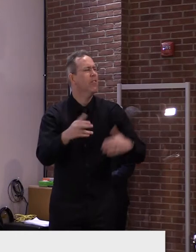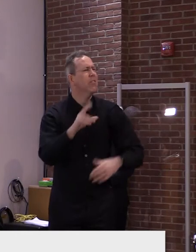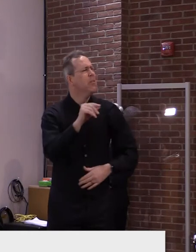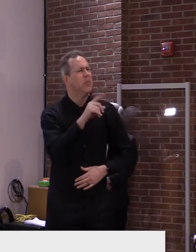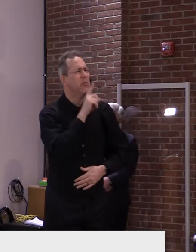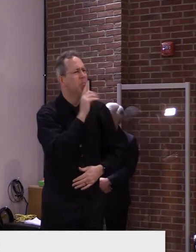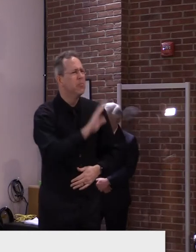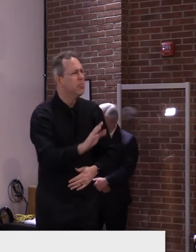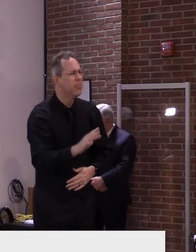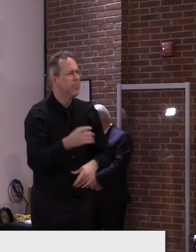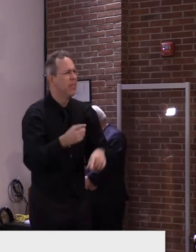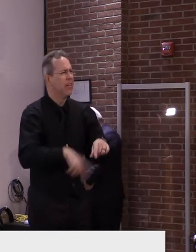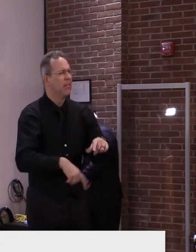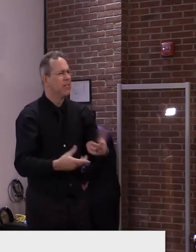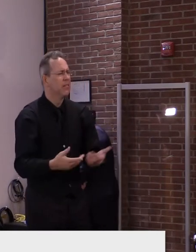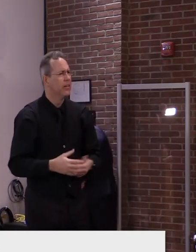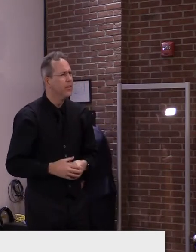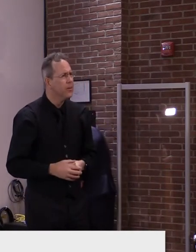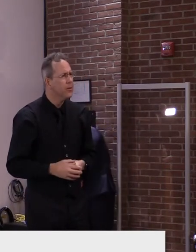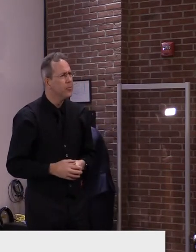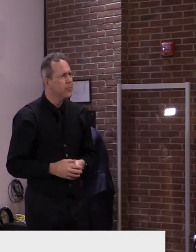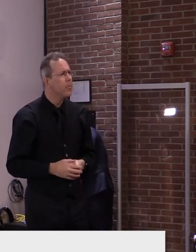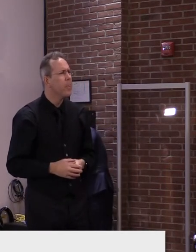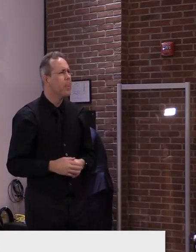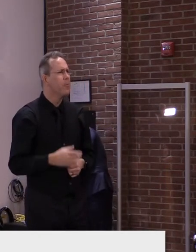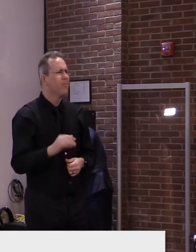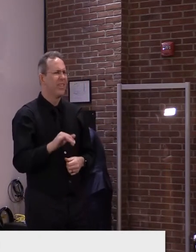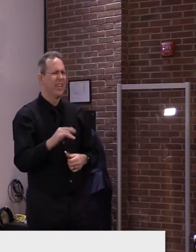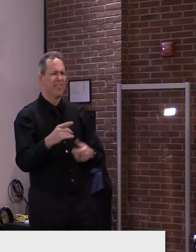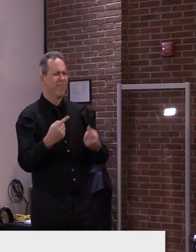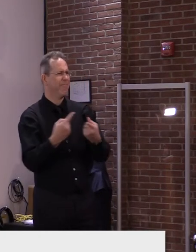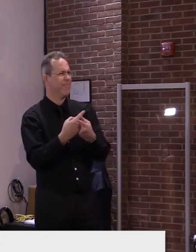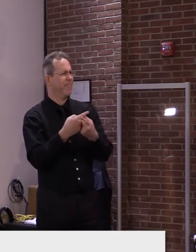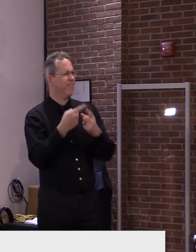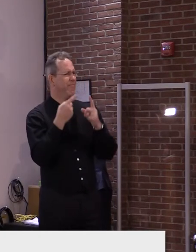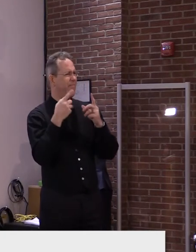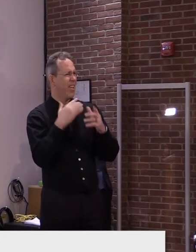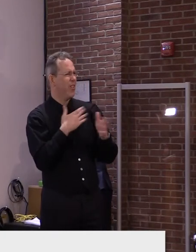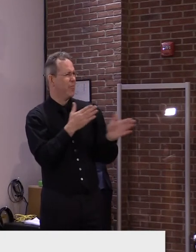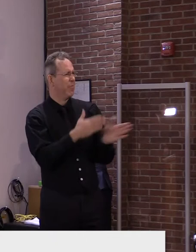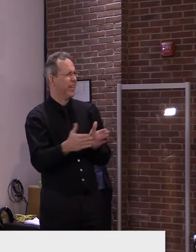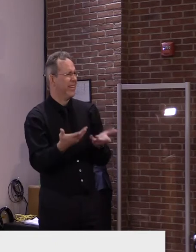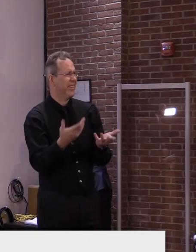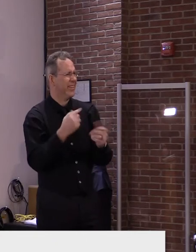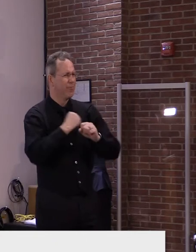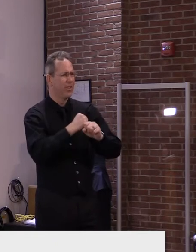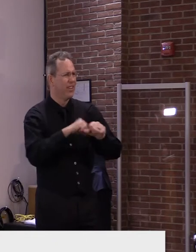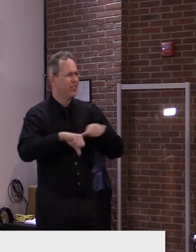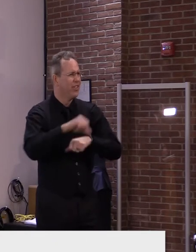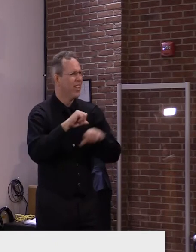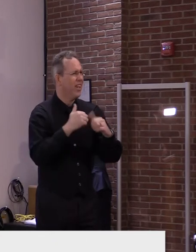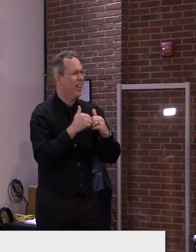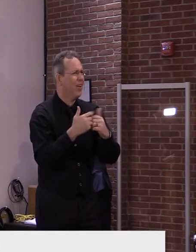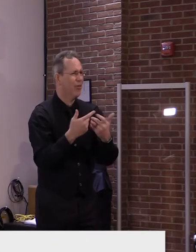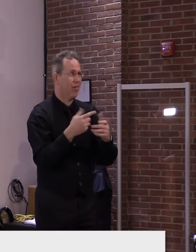that would be directly, uh, in contradiction to all of the guidance that we provided all along.